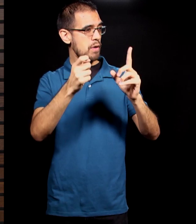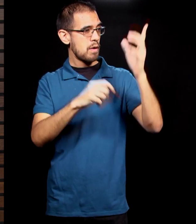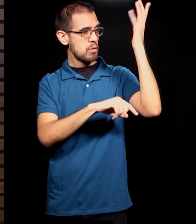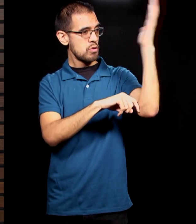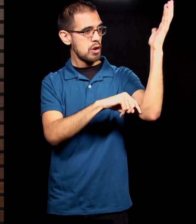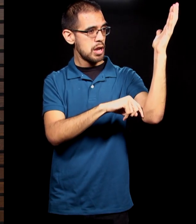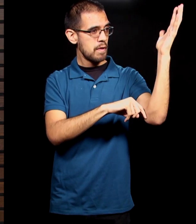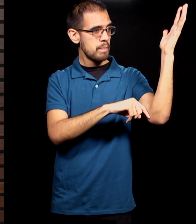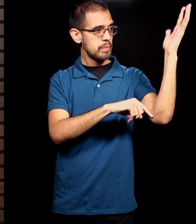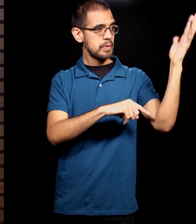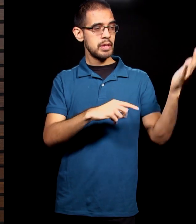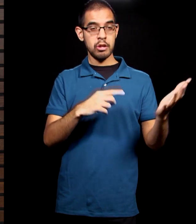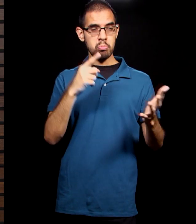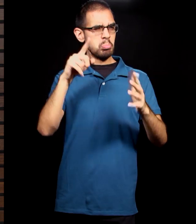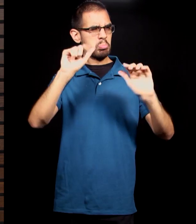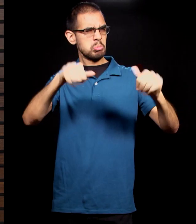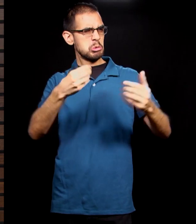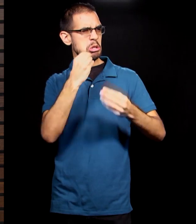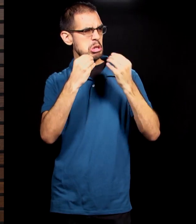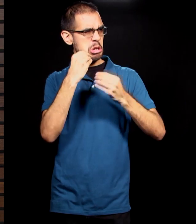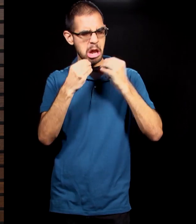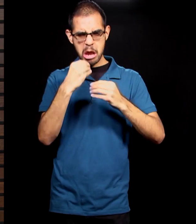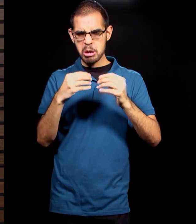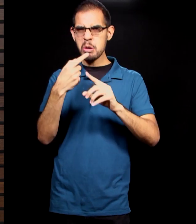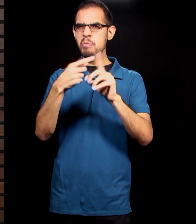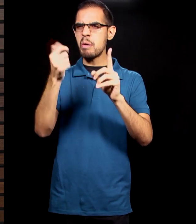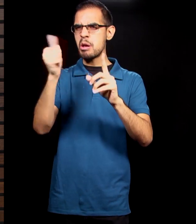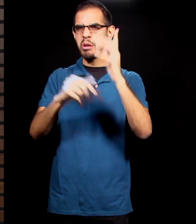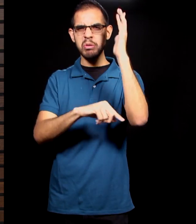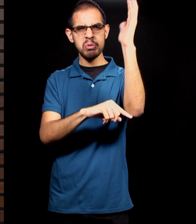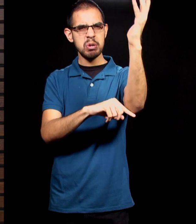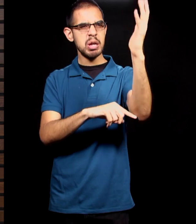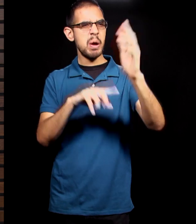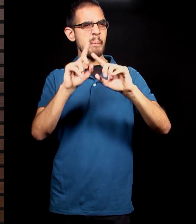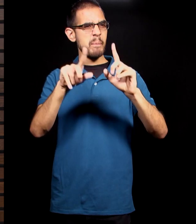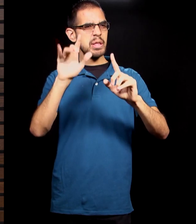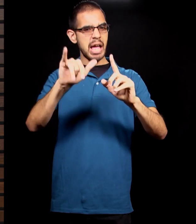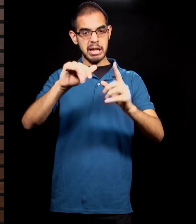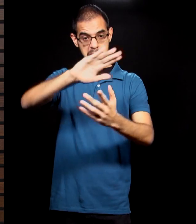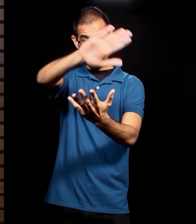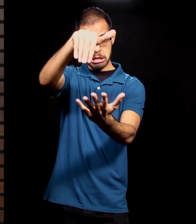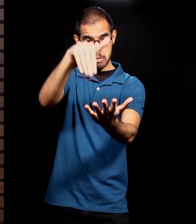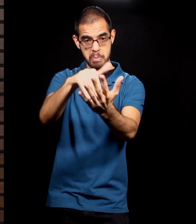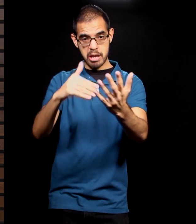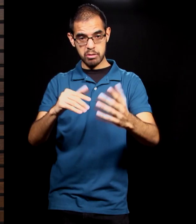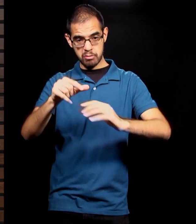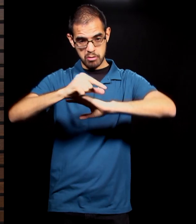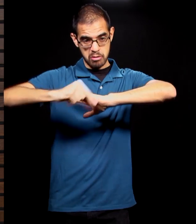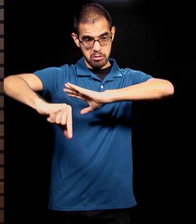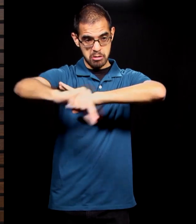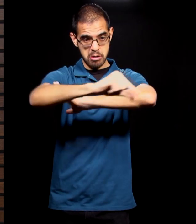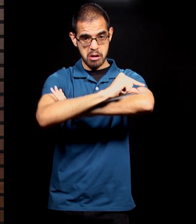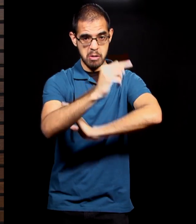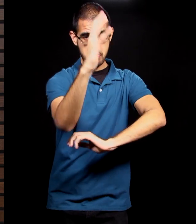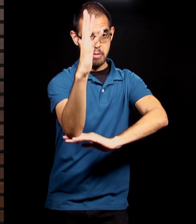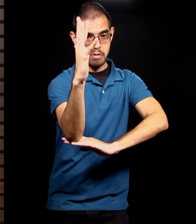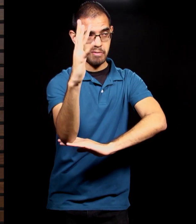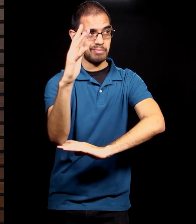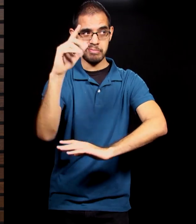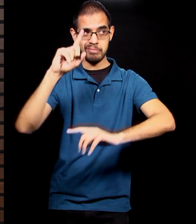the fruit of the trees in the garden, but about the fruit of the tree that is in the middle of the garden, God said, must not eat it or touch it or you